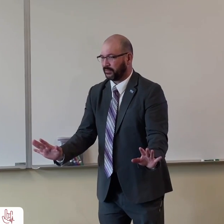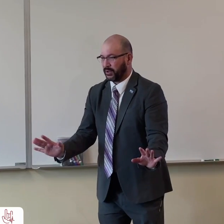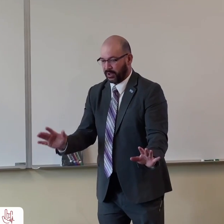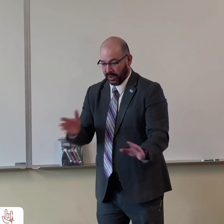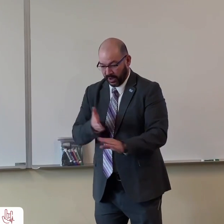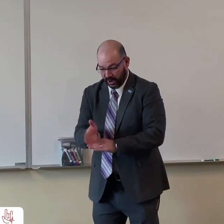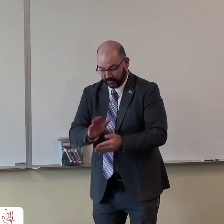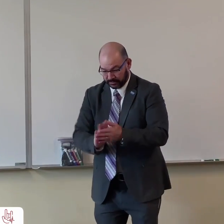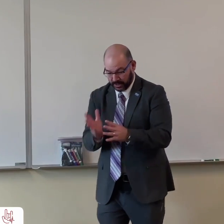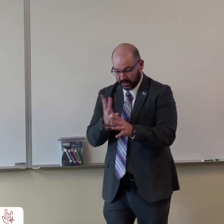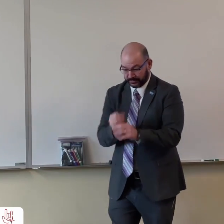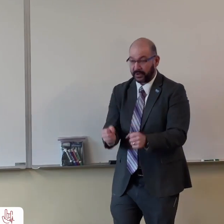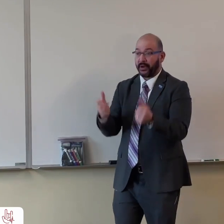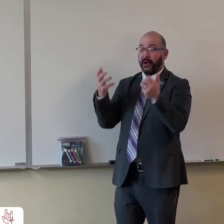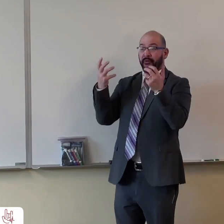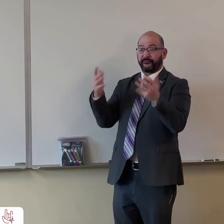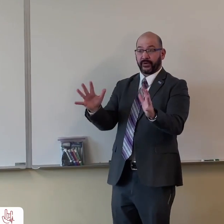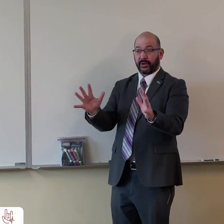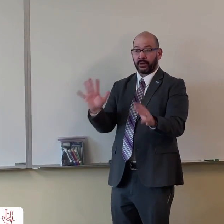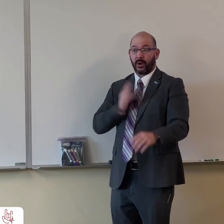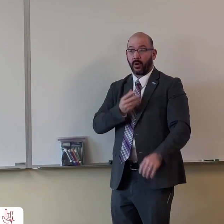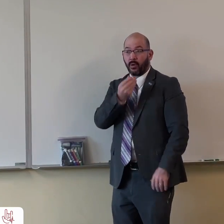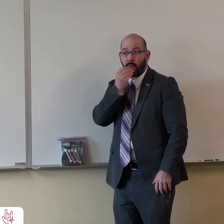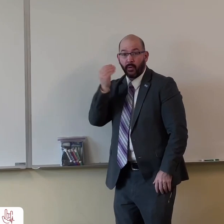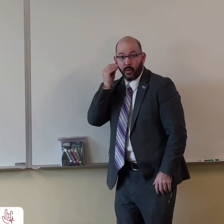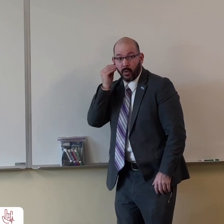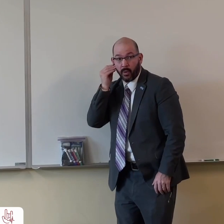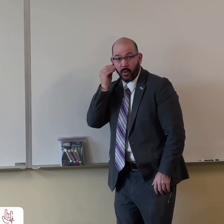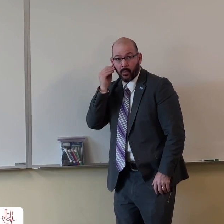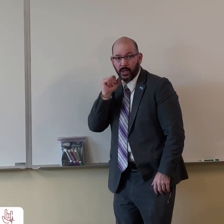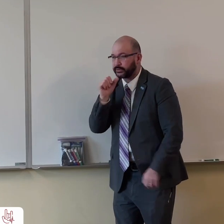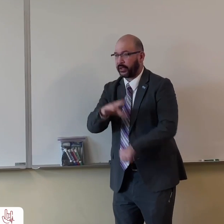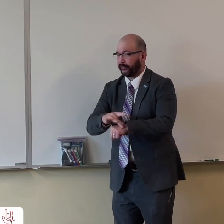we're, our country, the country we're going to be part of is not here on earth.